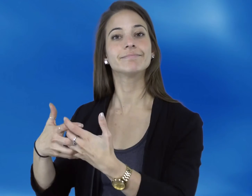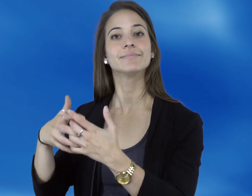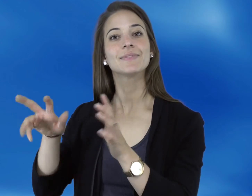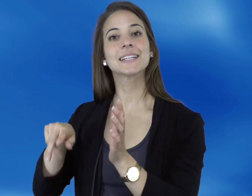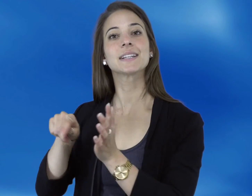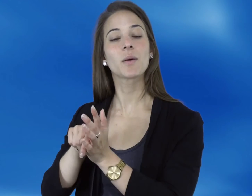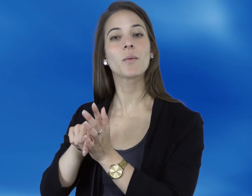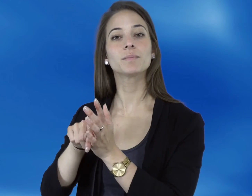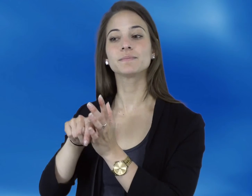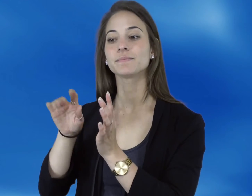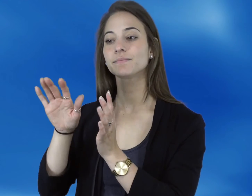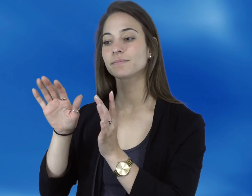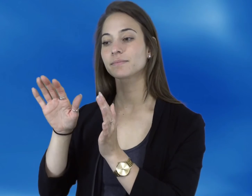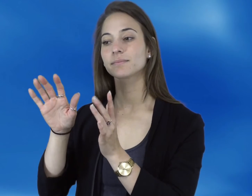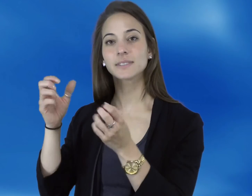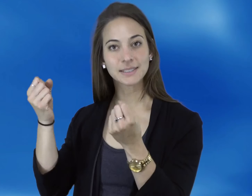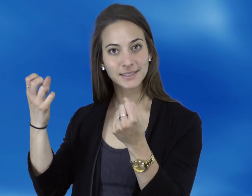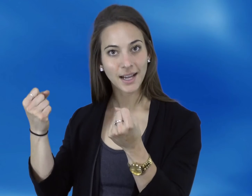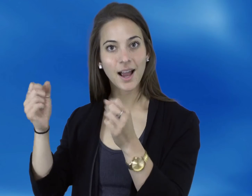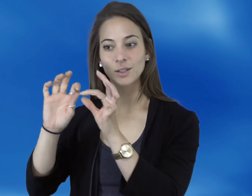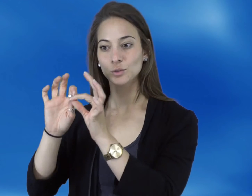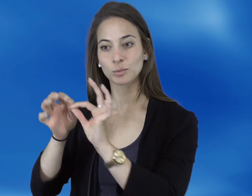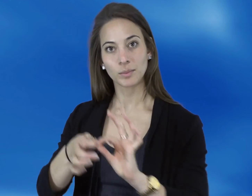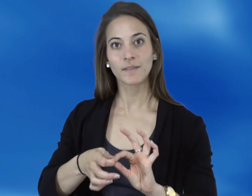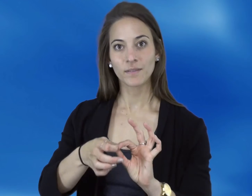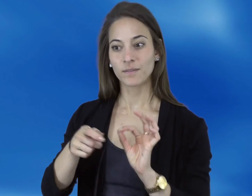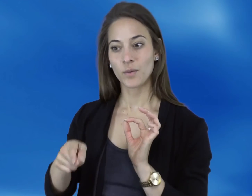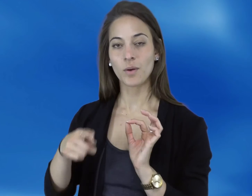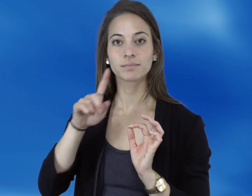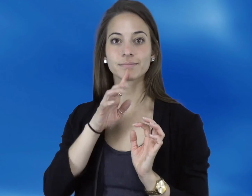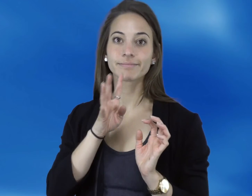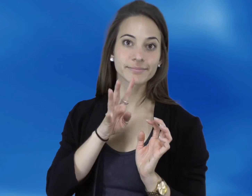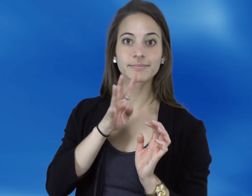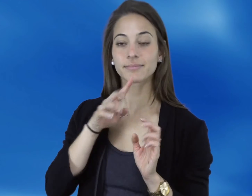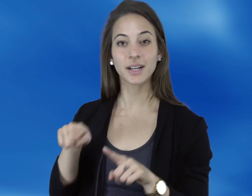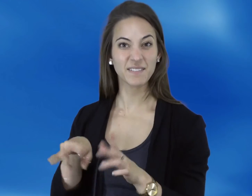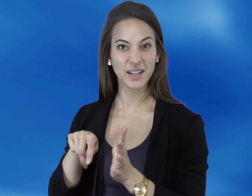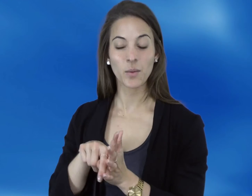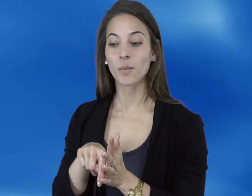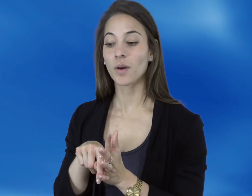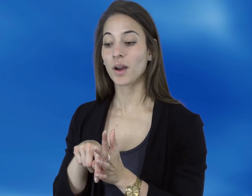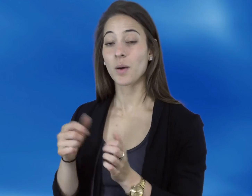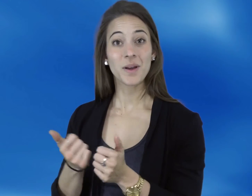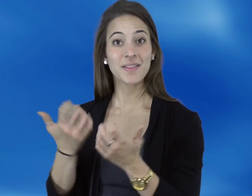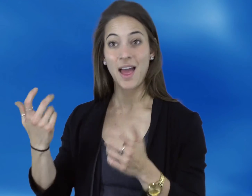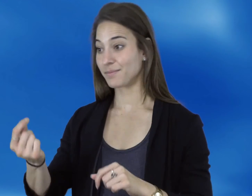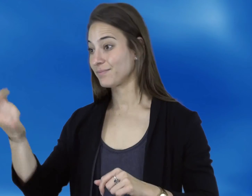When there was no signed interpretation for the video clip and only captions were provided, participants had a difficult time recreating the